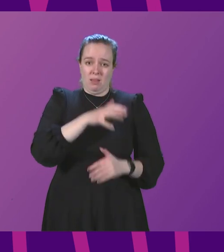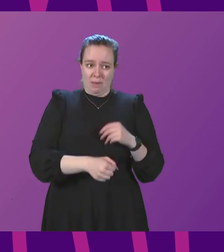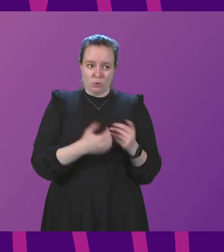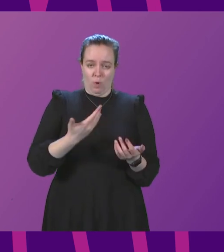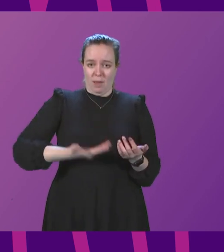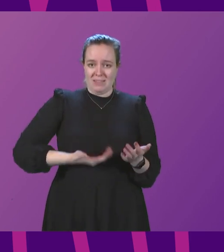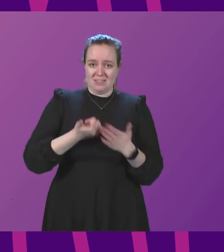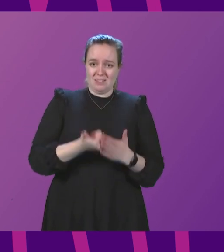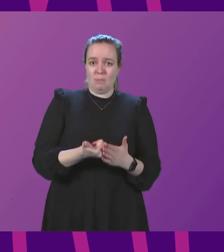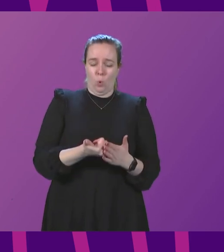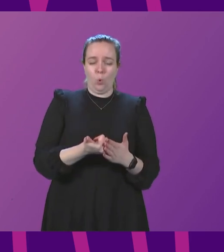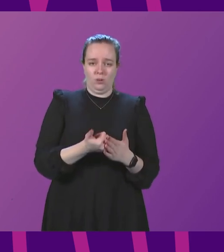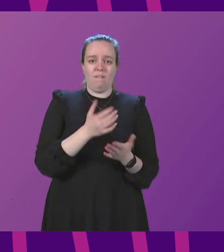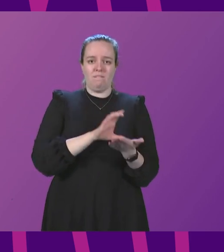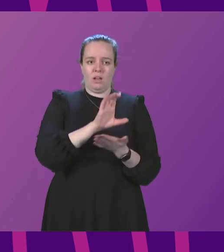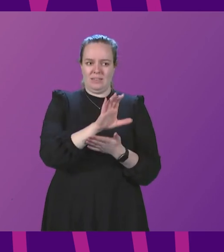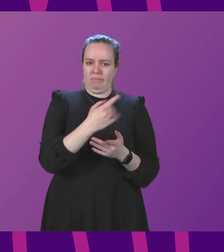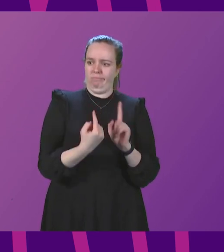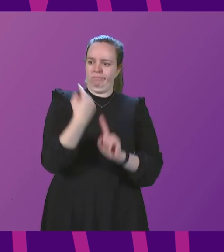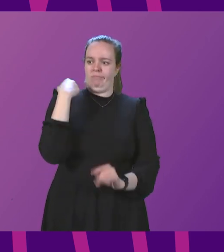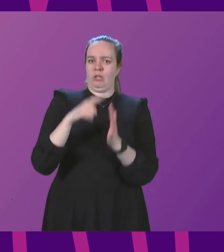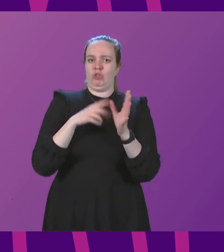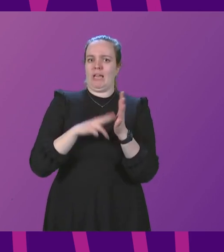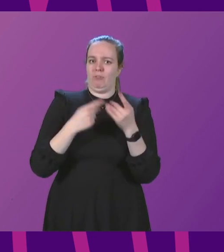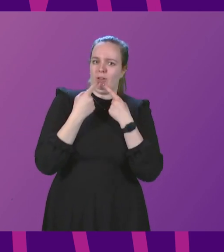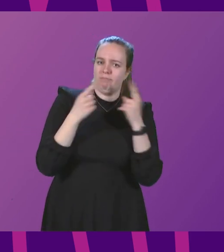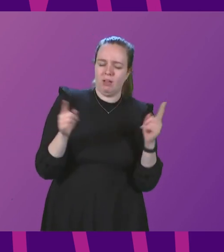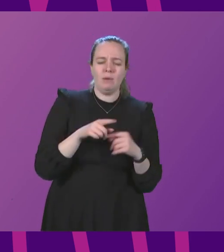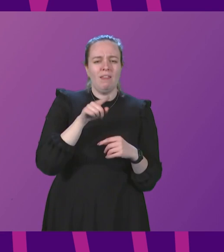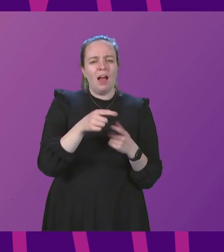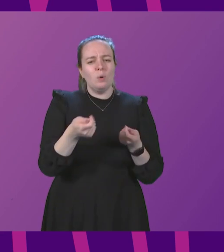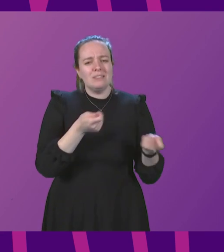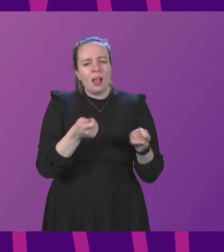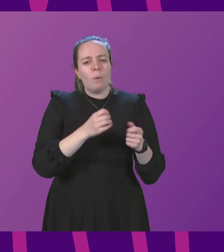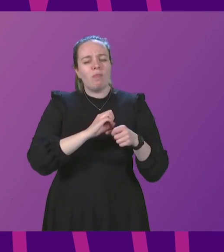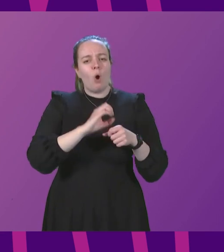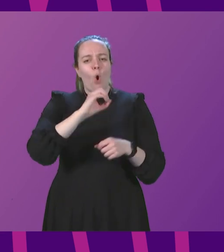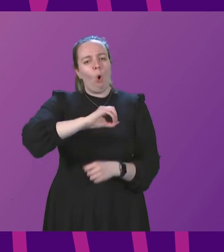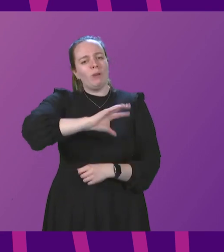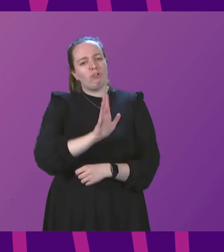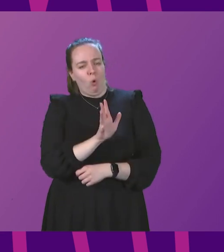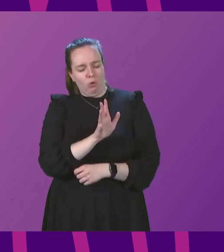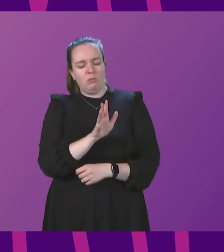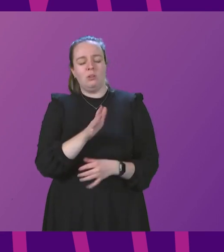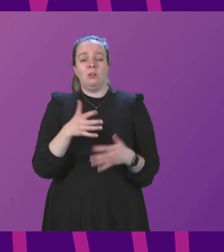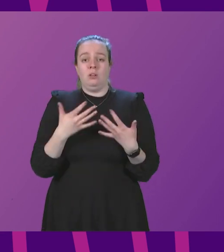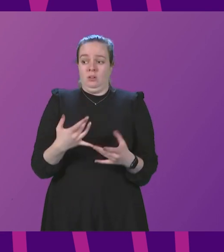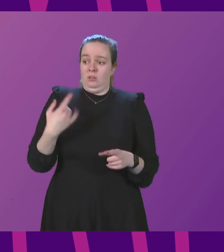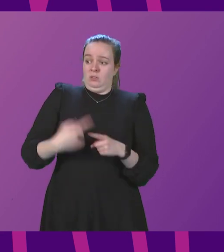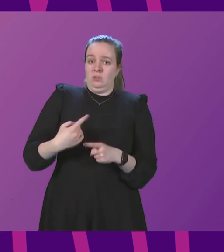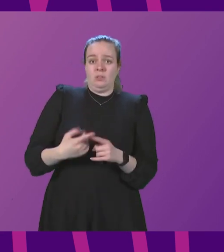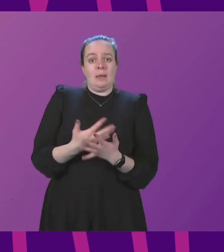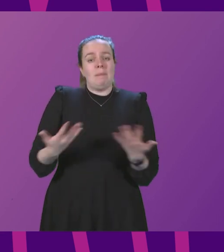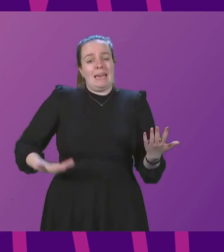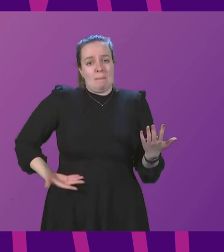business support funding initially announced back in January but that was to deal with Omicron and given the urgency that many of these